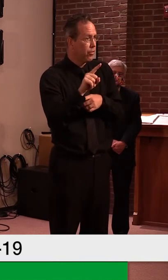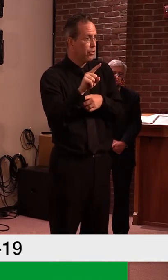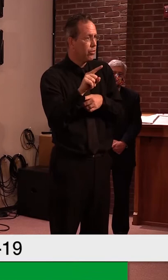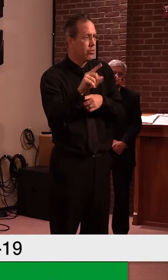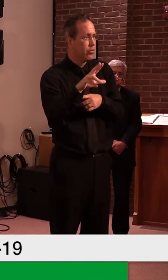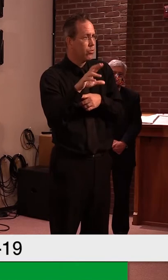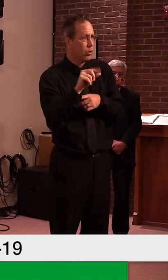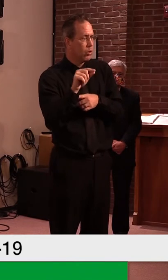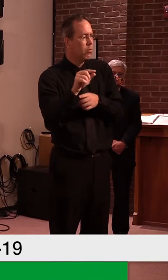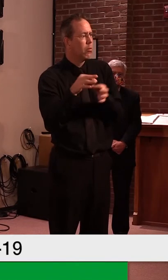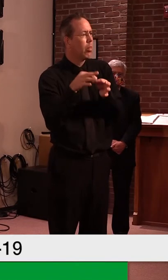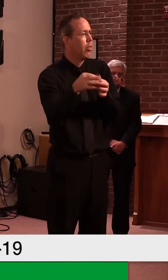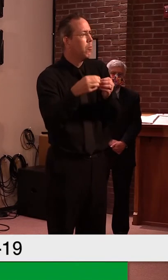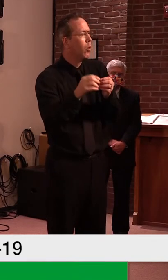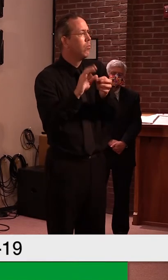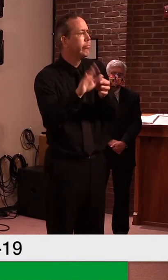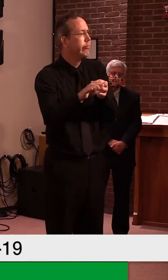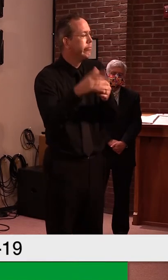Lisa, Valley reporter.